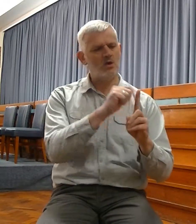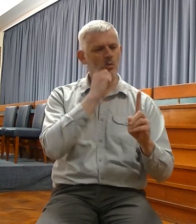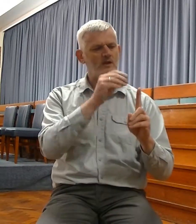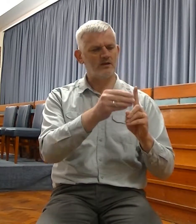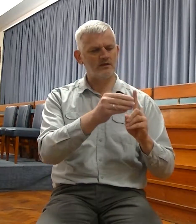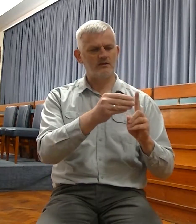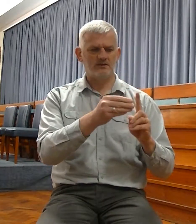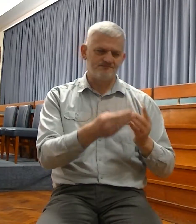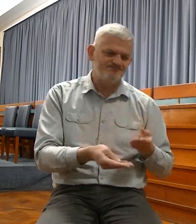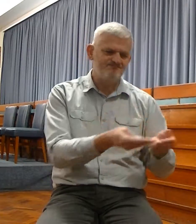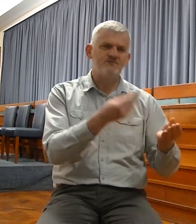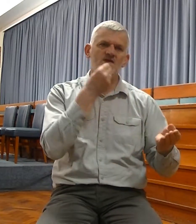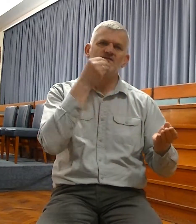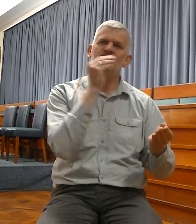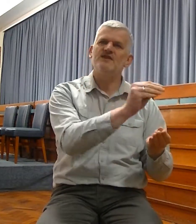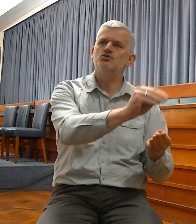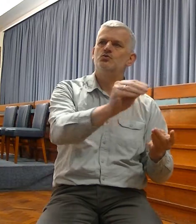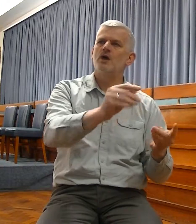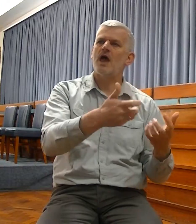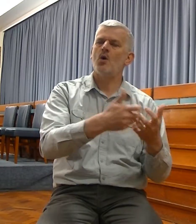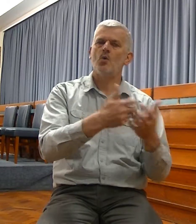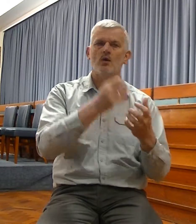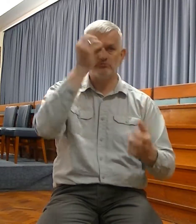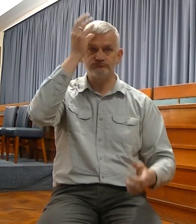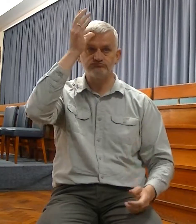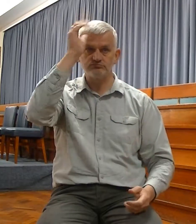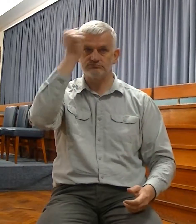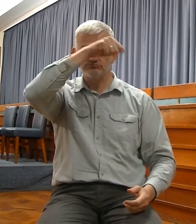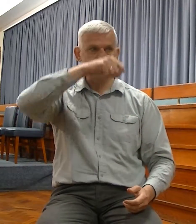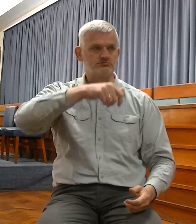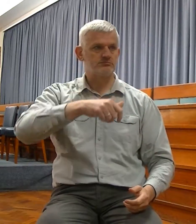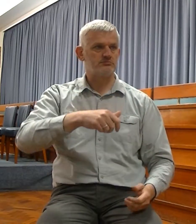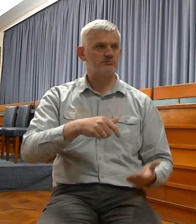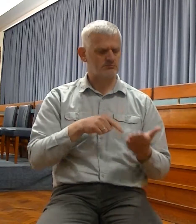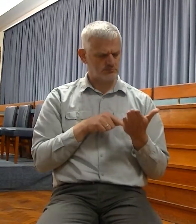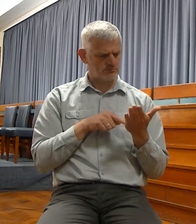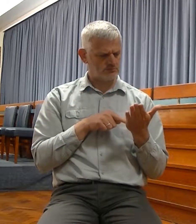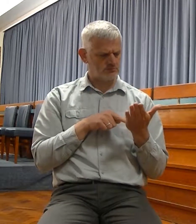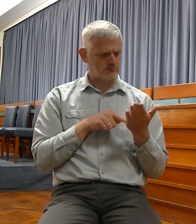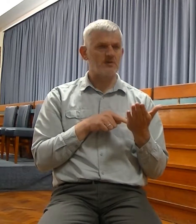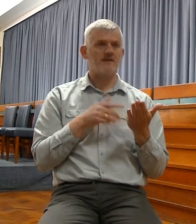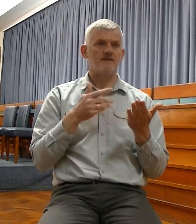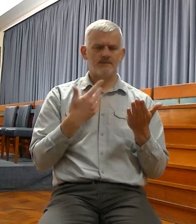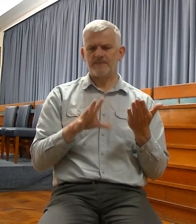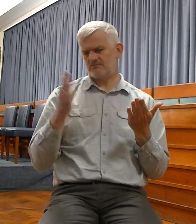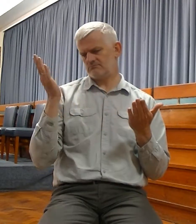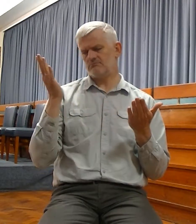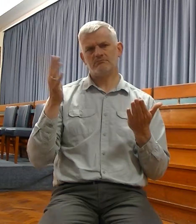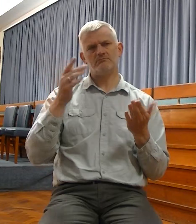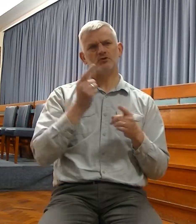Now that to a degree was fulfilled, as we've been seeing from recent studies in Nehemiah.